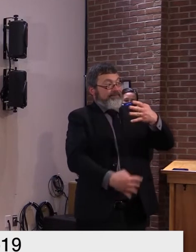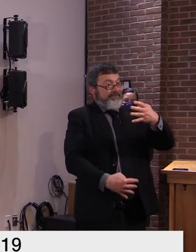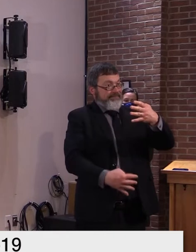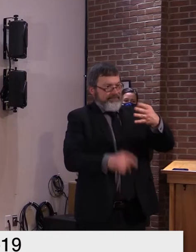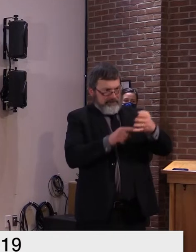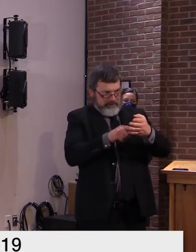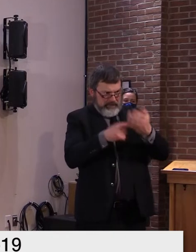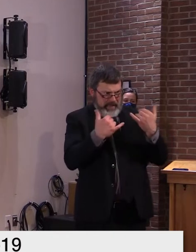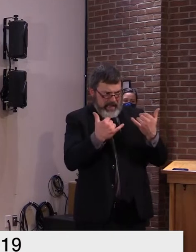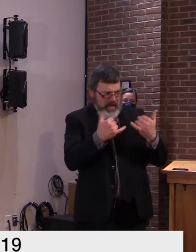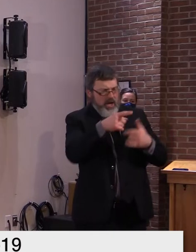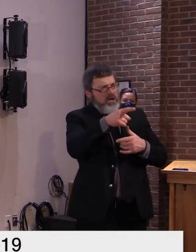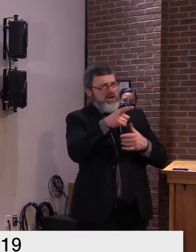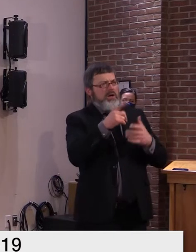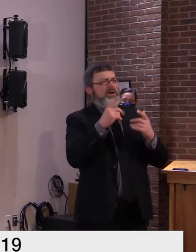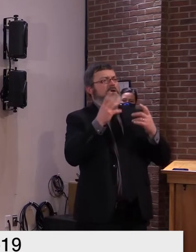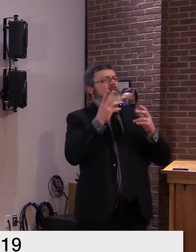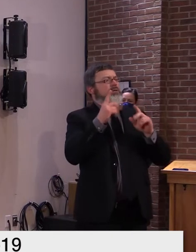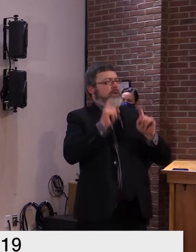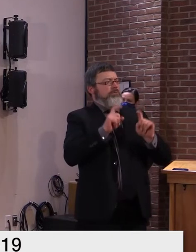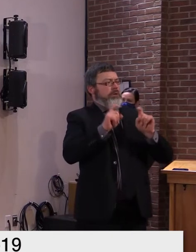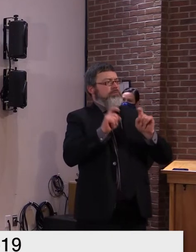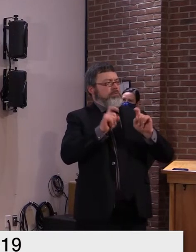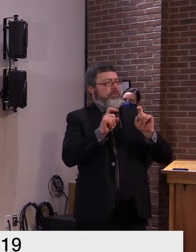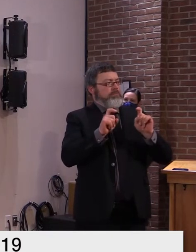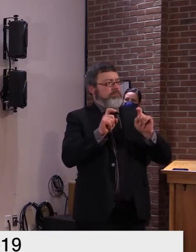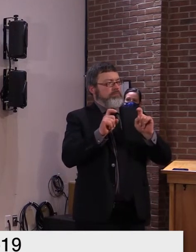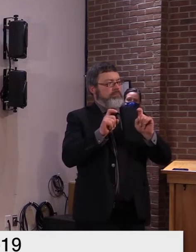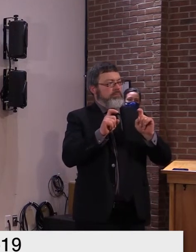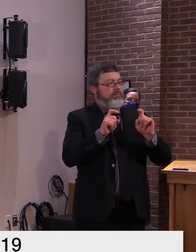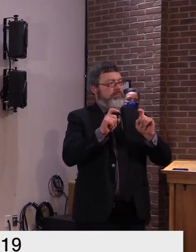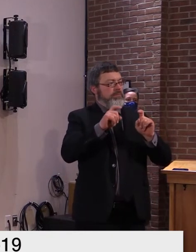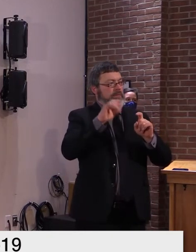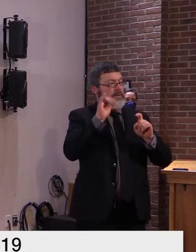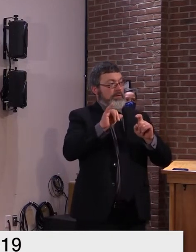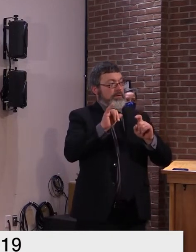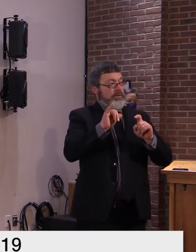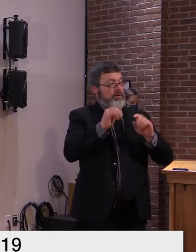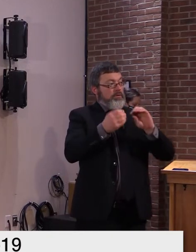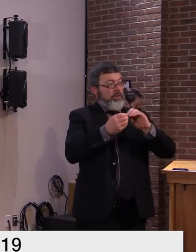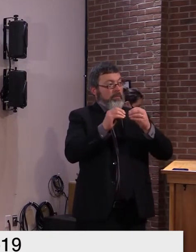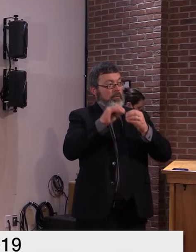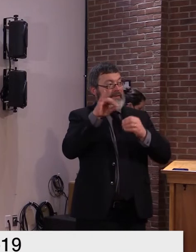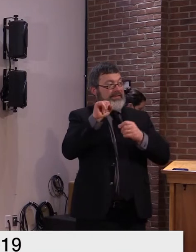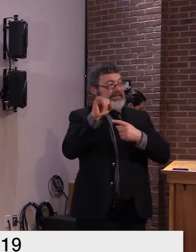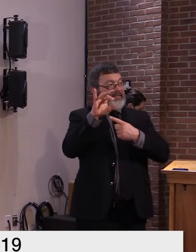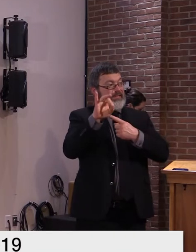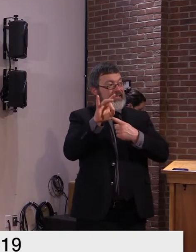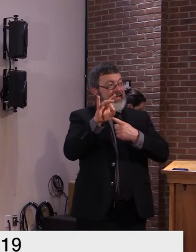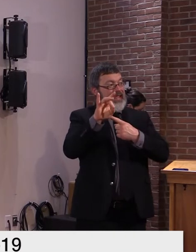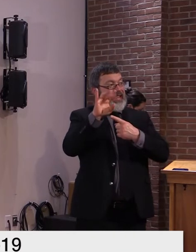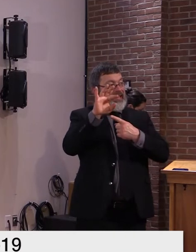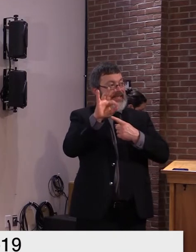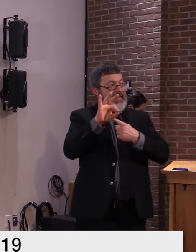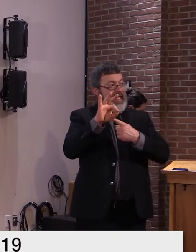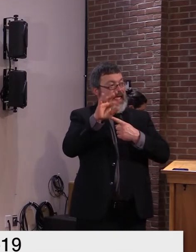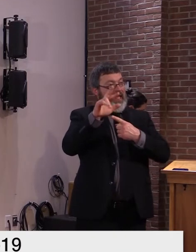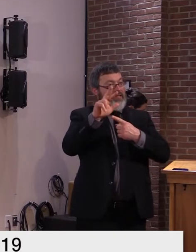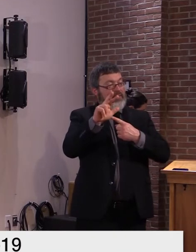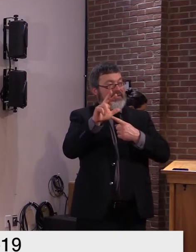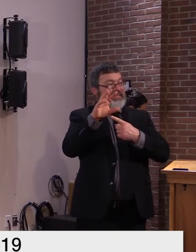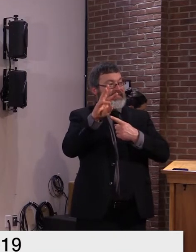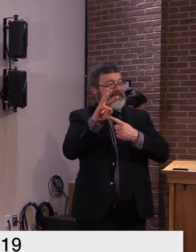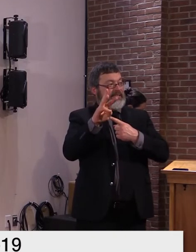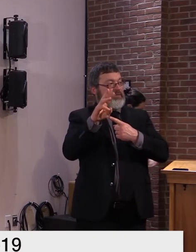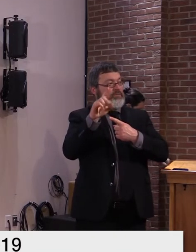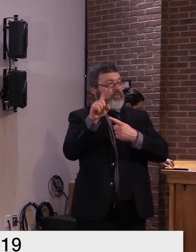from is nine eight nine three six one eight nine three six one this number is also listed on